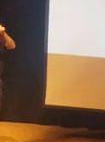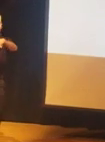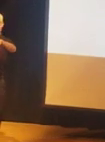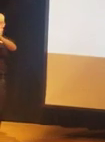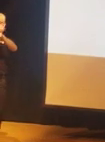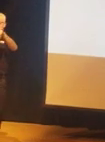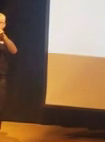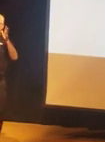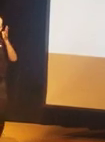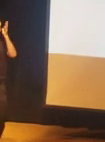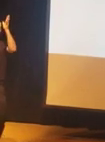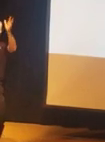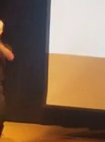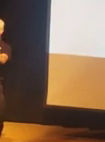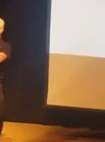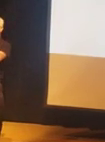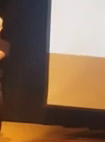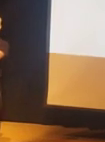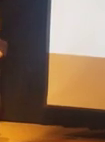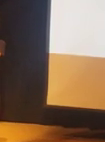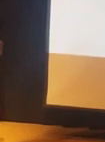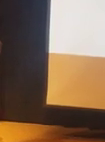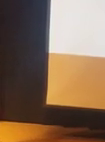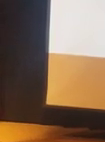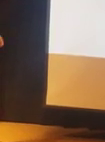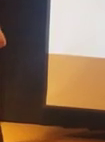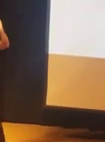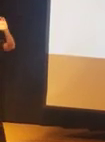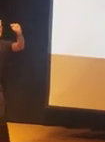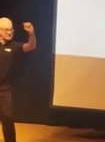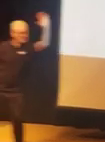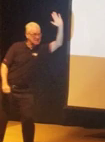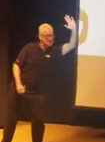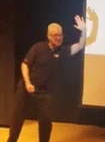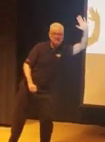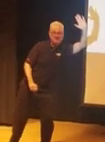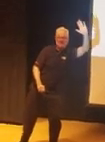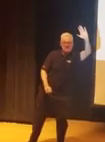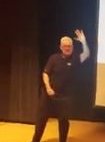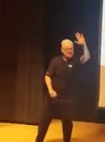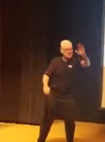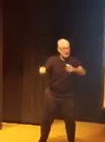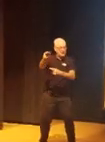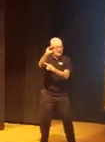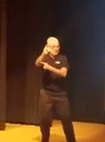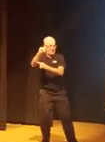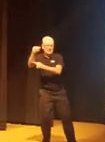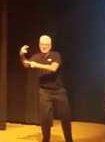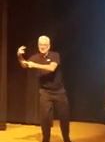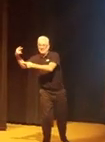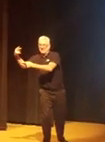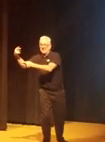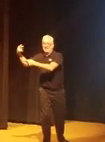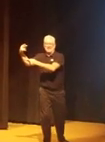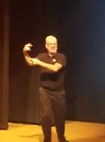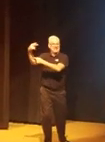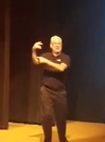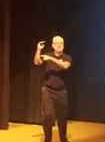ASL is based on gestures fact raise your hand or myth raise your hand